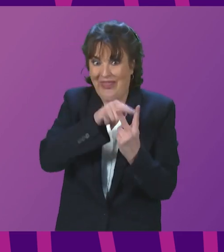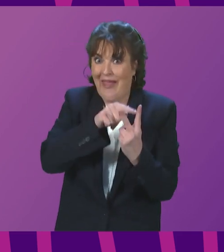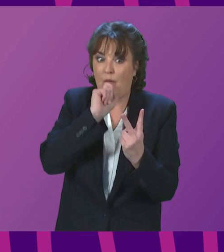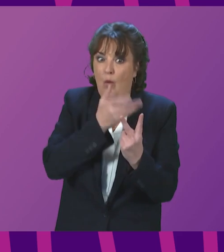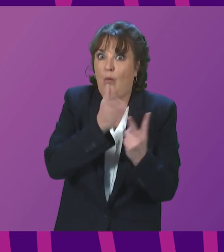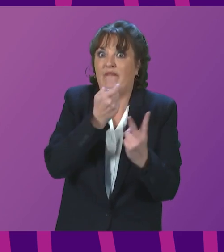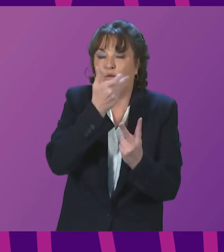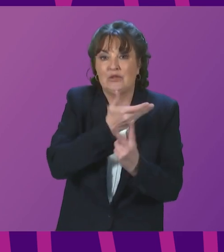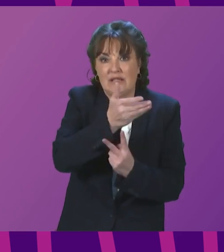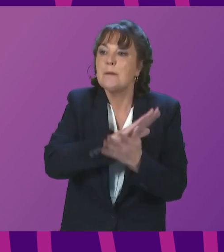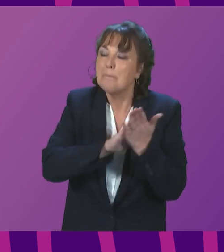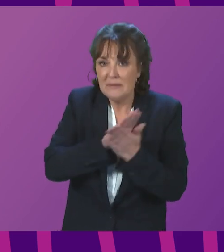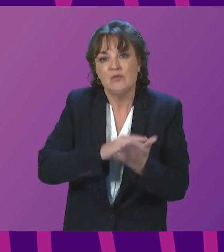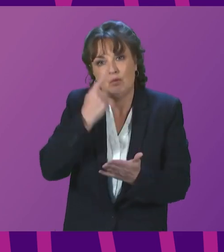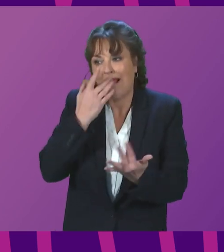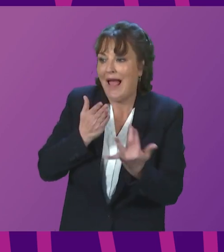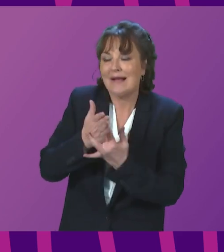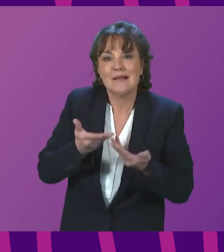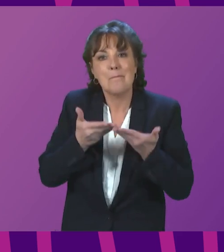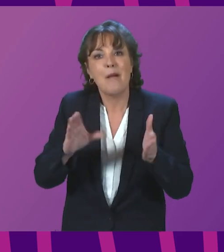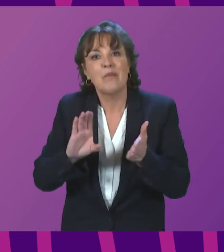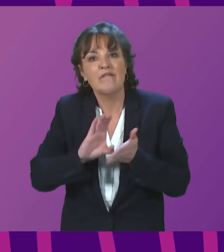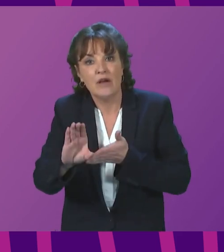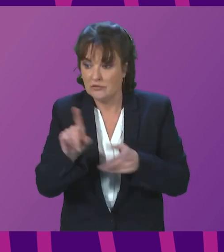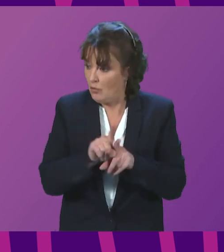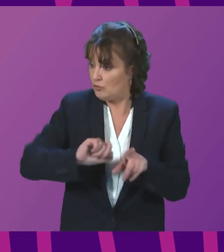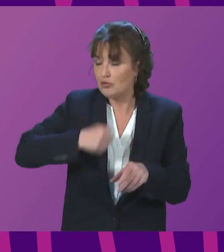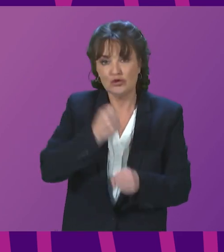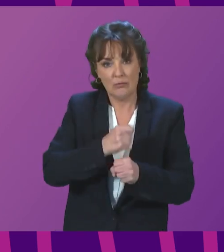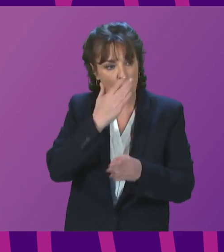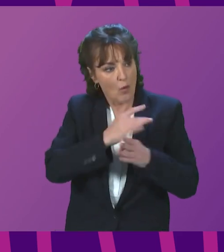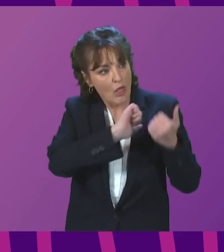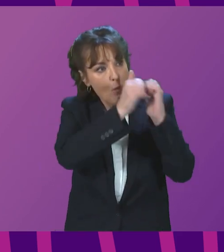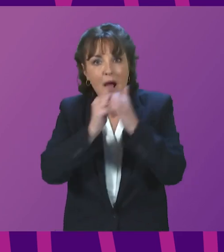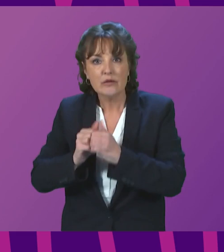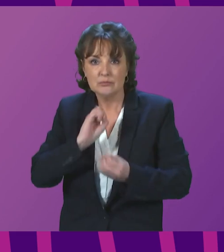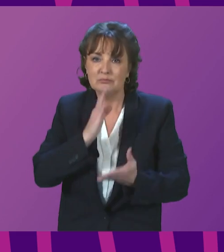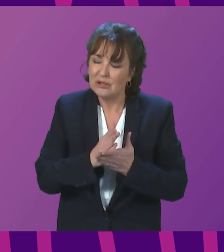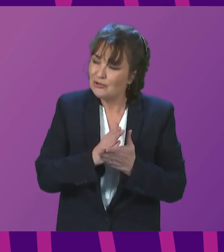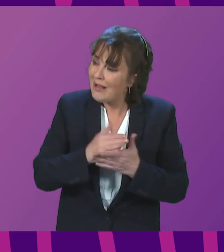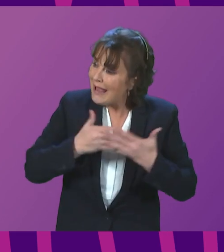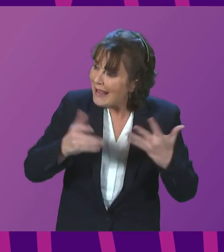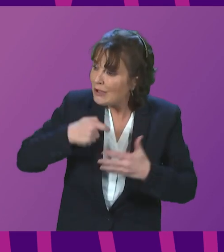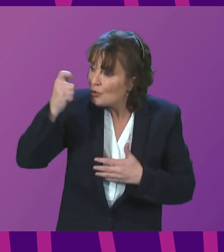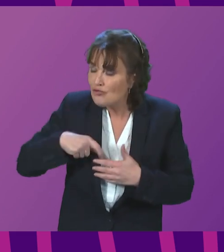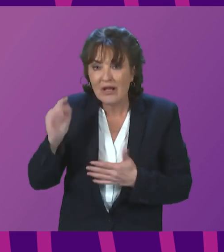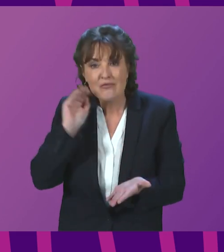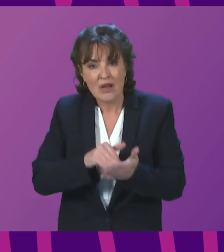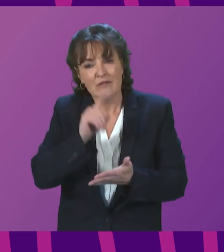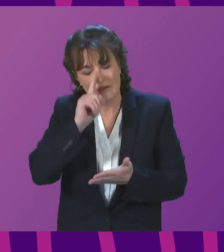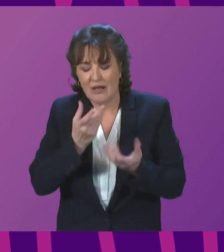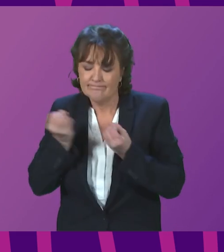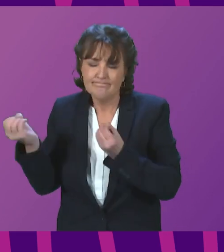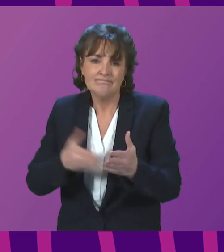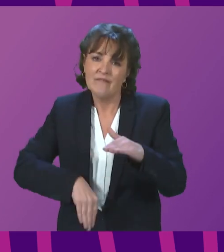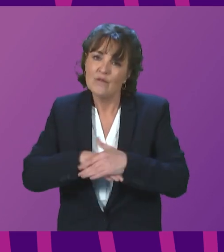to public funds, and that the Scottish Government will be able to work with our partners to ensure full support for everybody who comes here. So, these are the